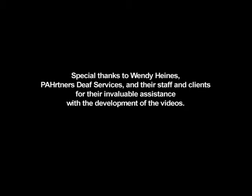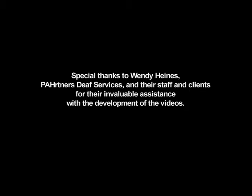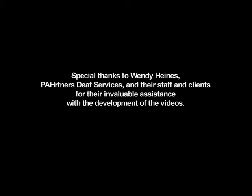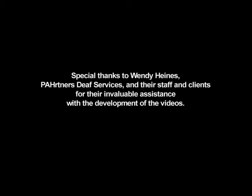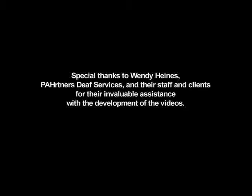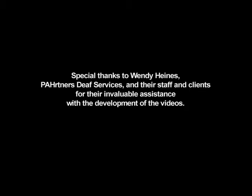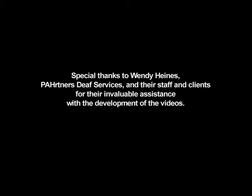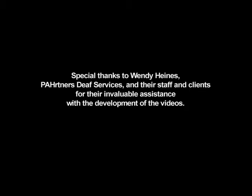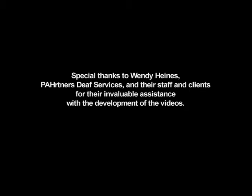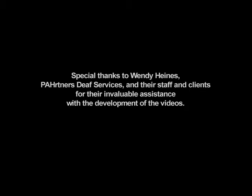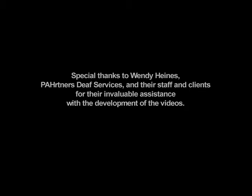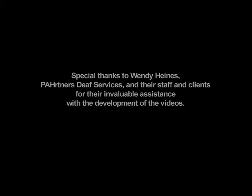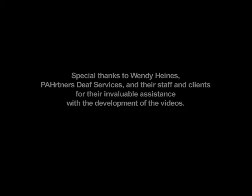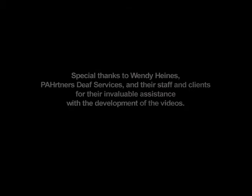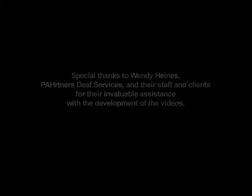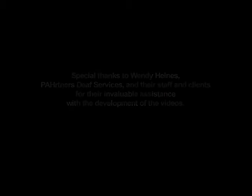This project Thank